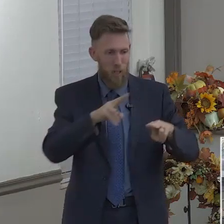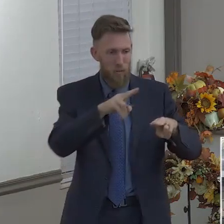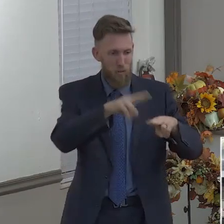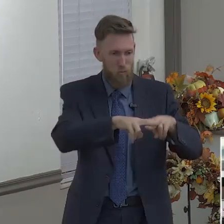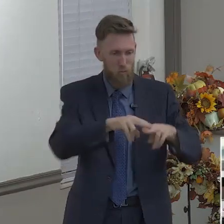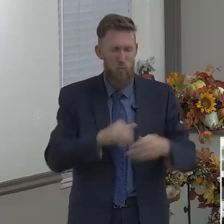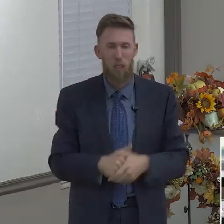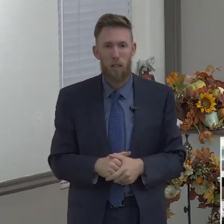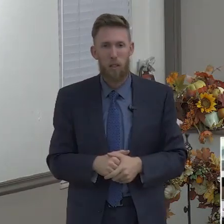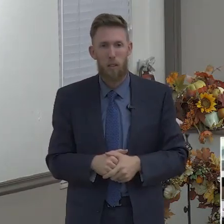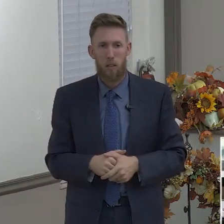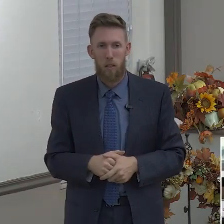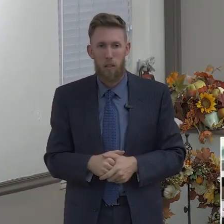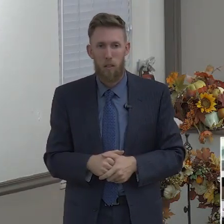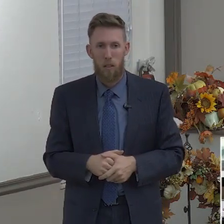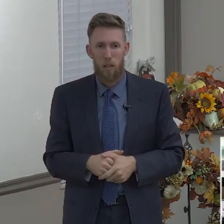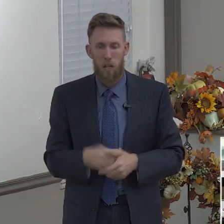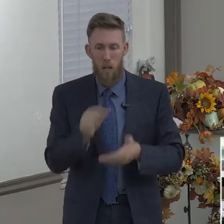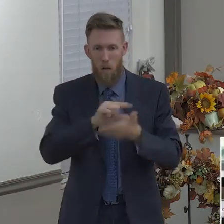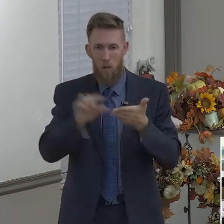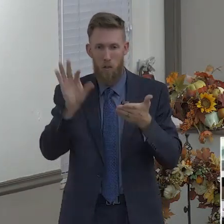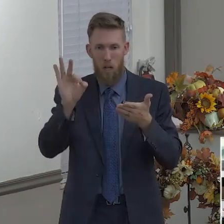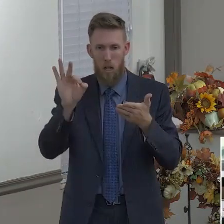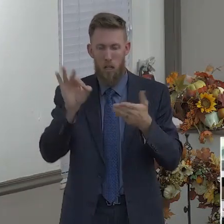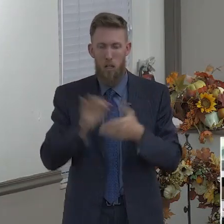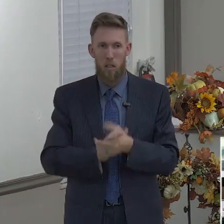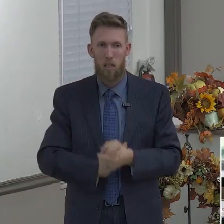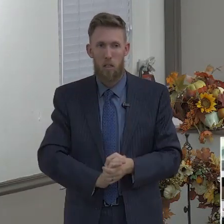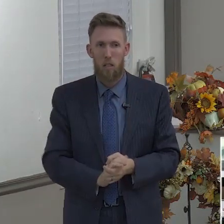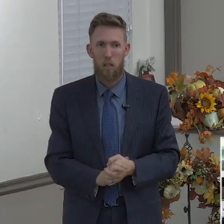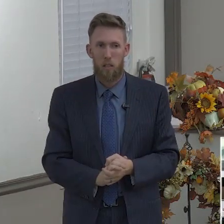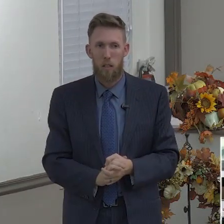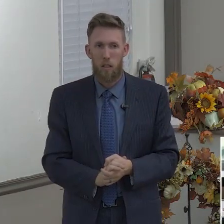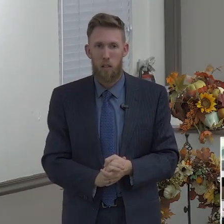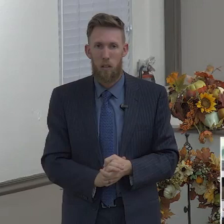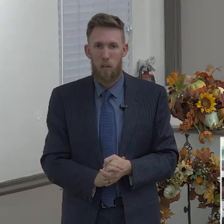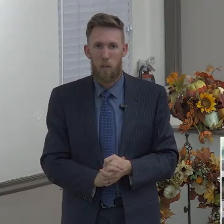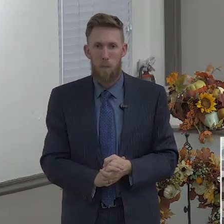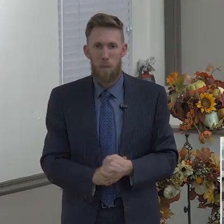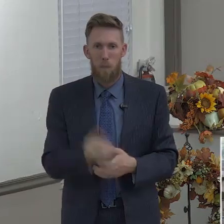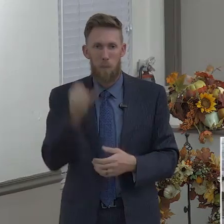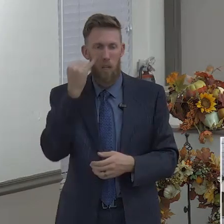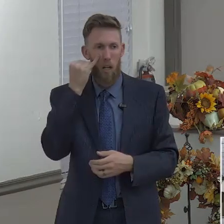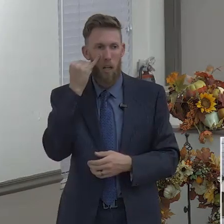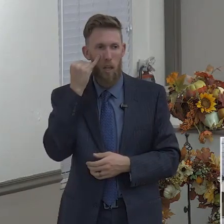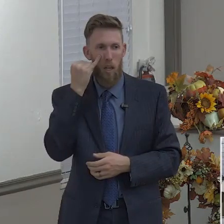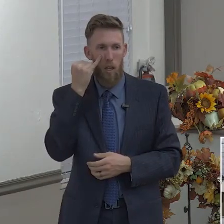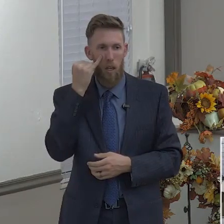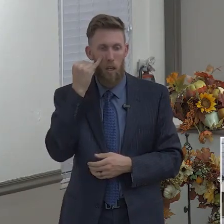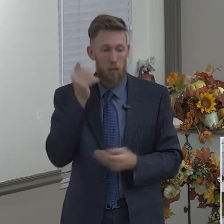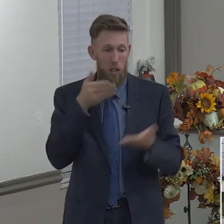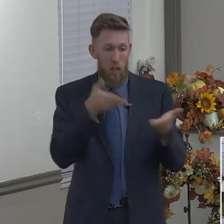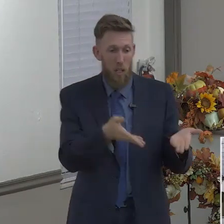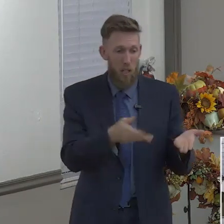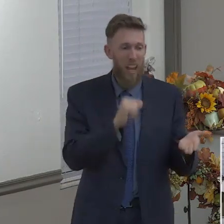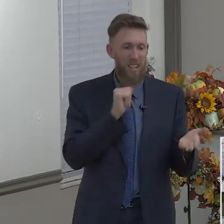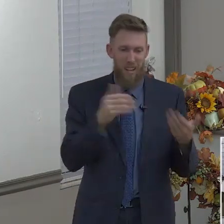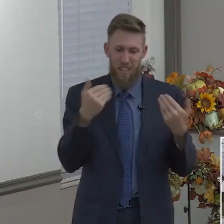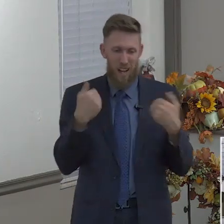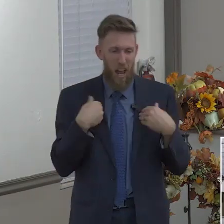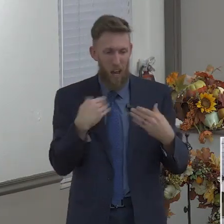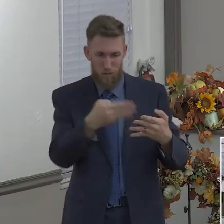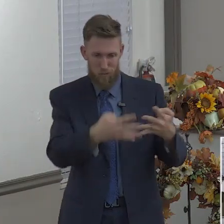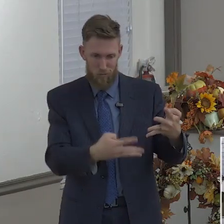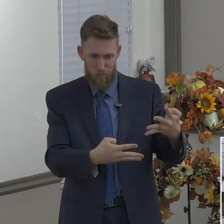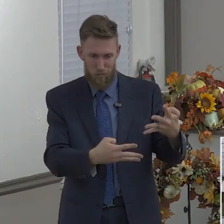Verse number 9 says, But he that lacketh these things, so if we don't have these qualities